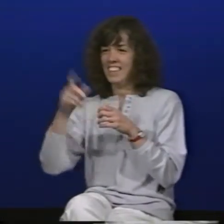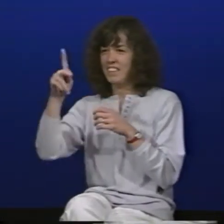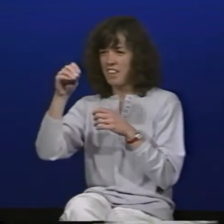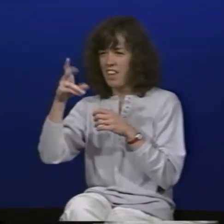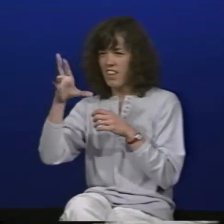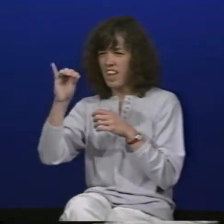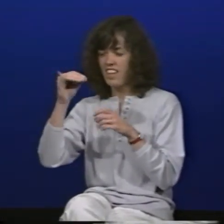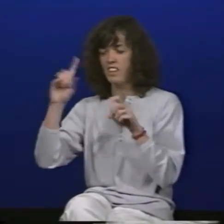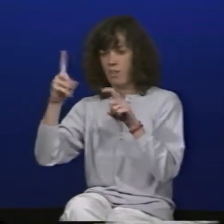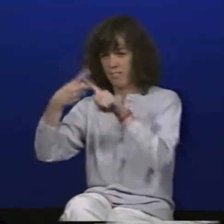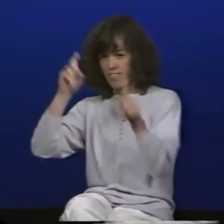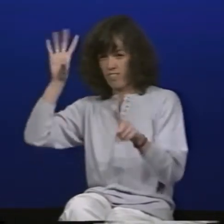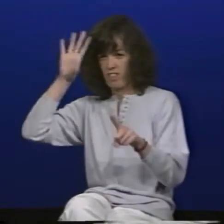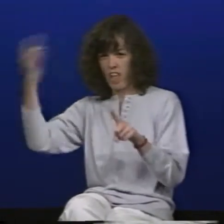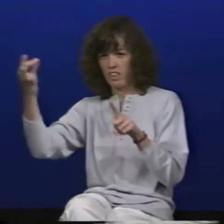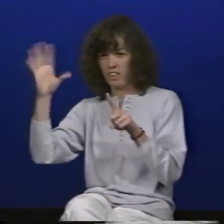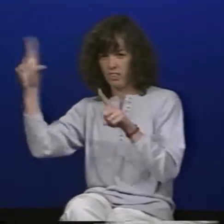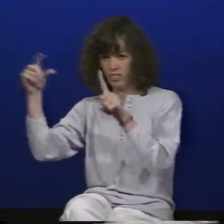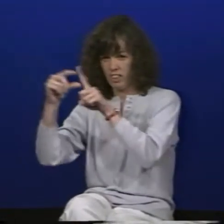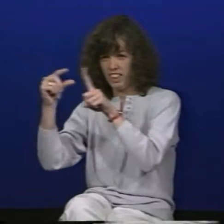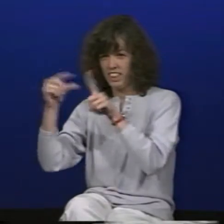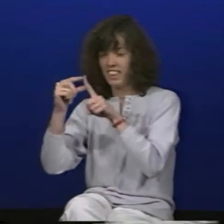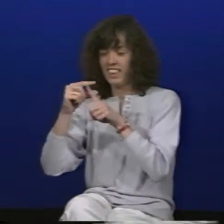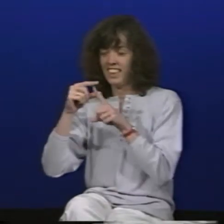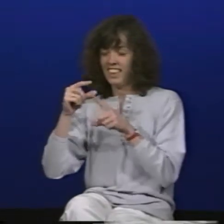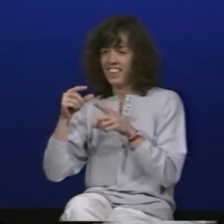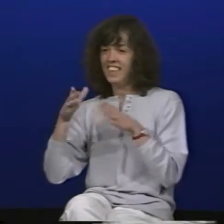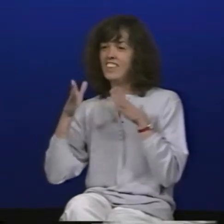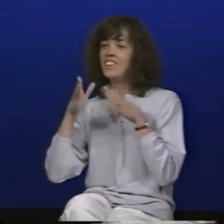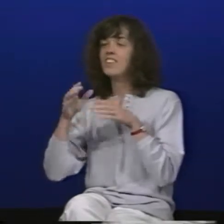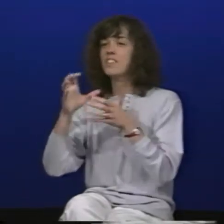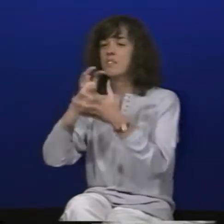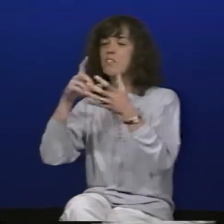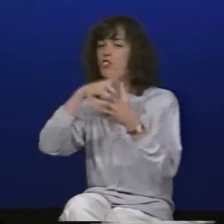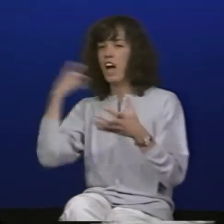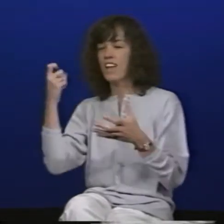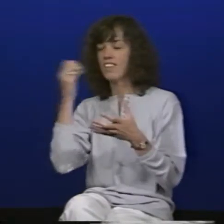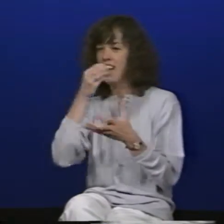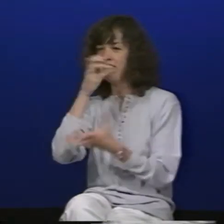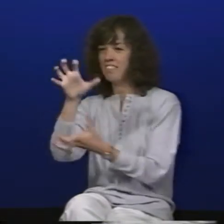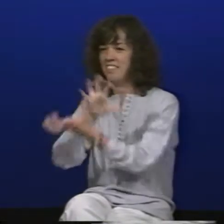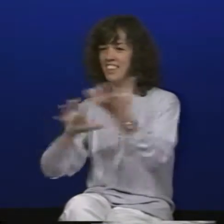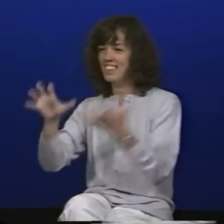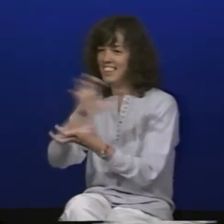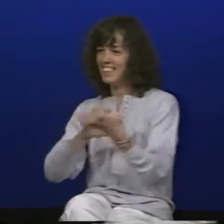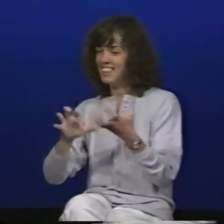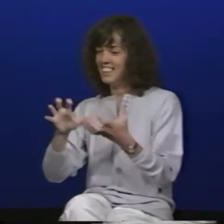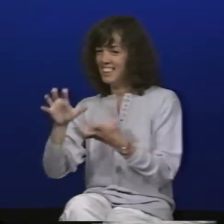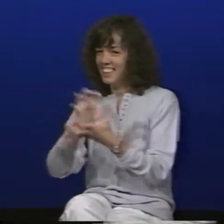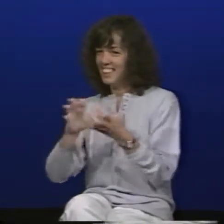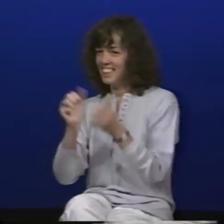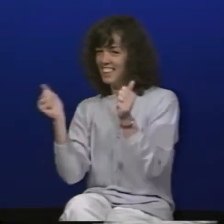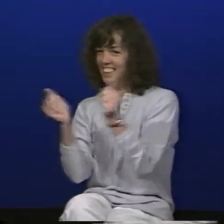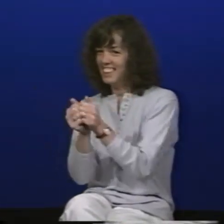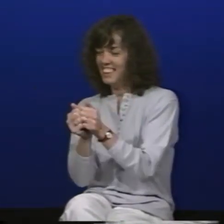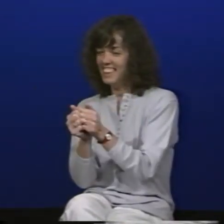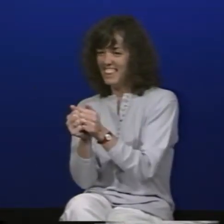potpourri as being from the French and it's a mixture of dried flowers